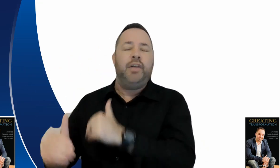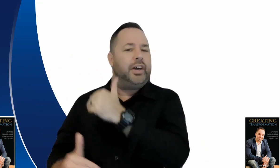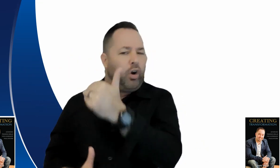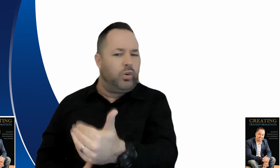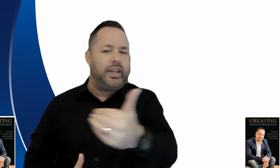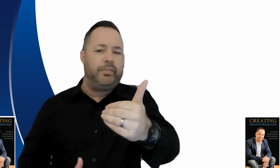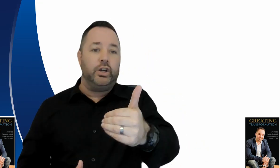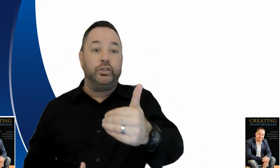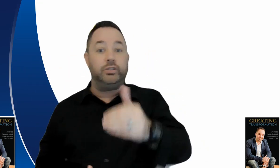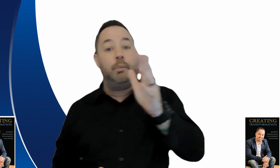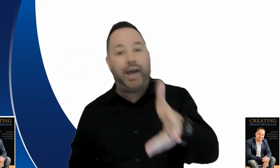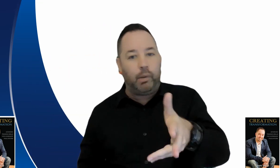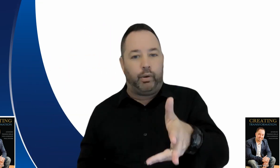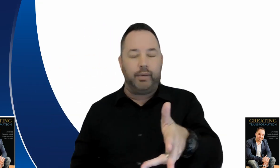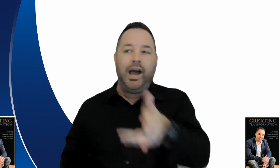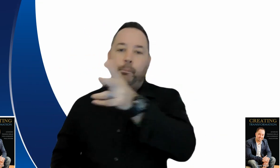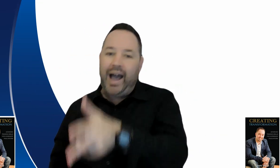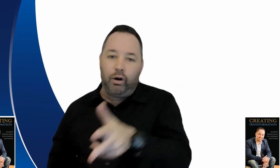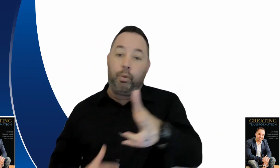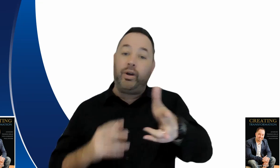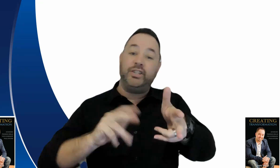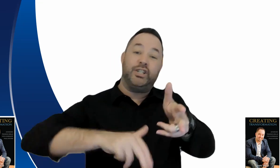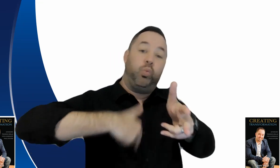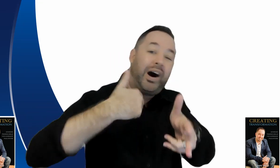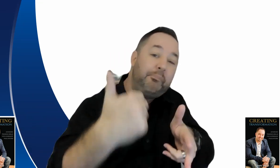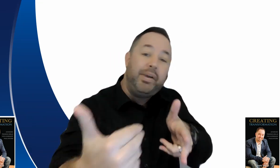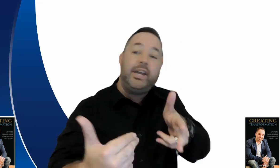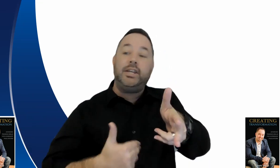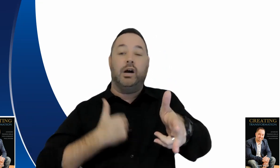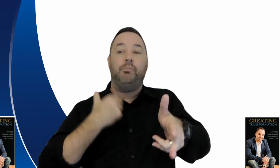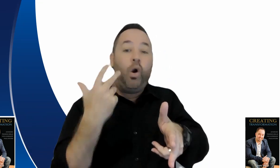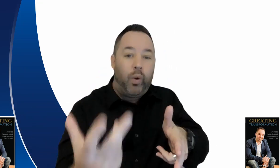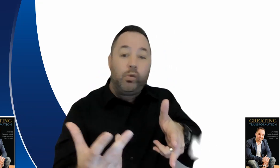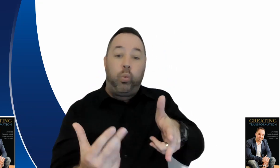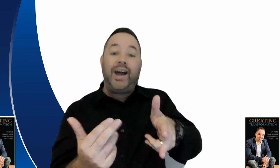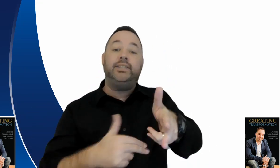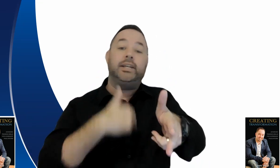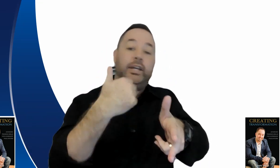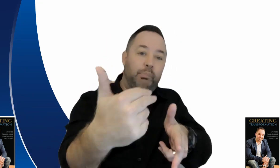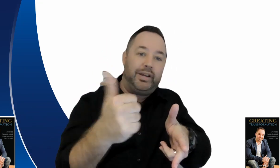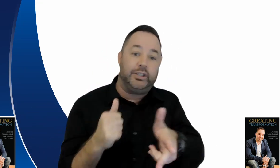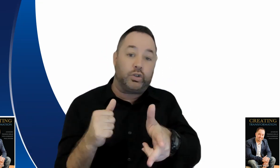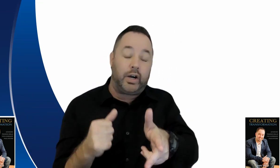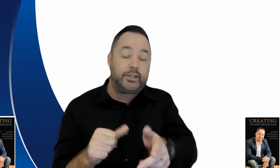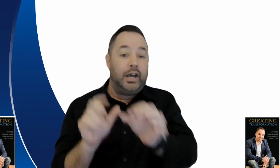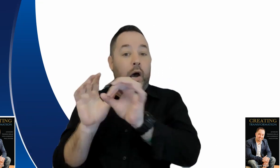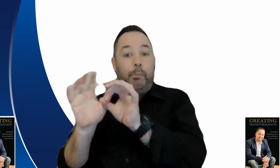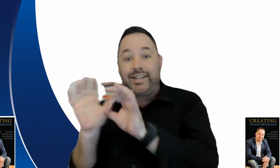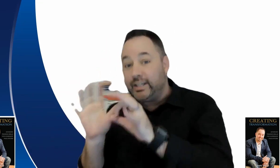that only ever uses powerpoint powerpoint is just one medium one way to get your message across but